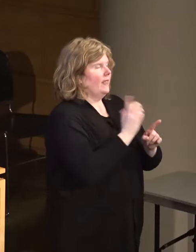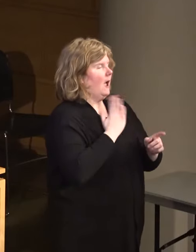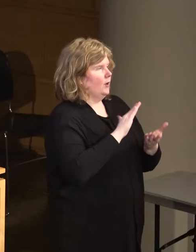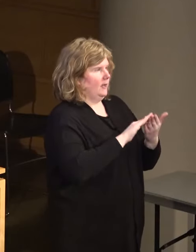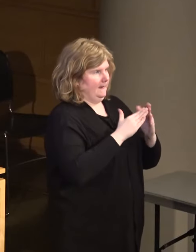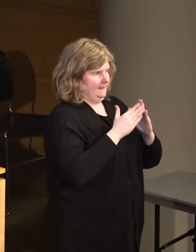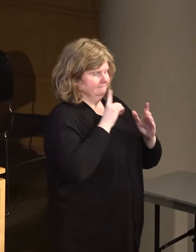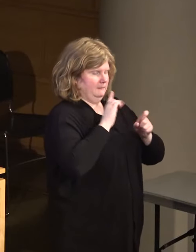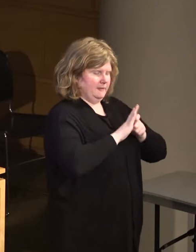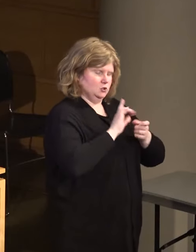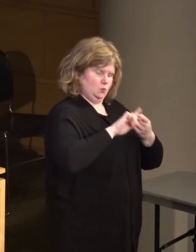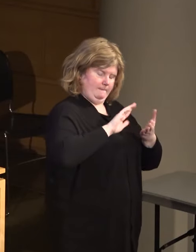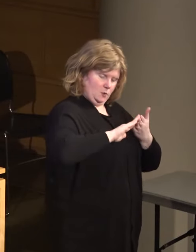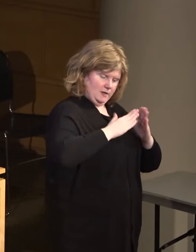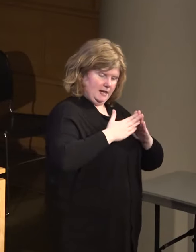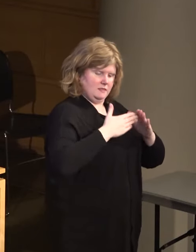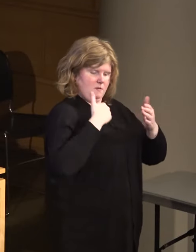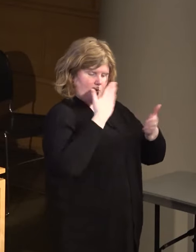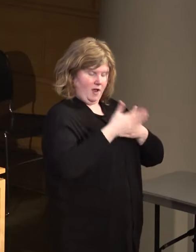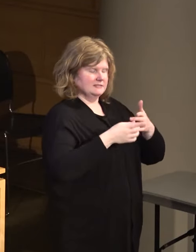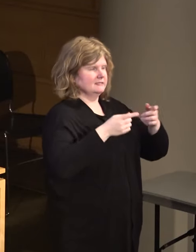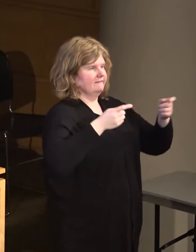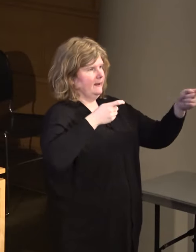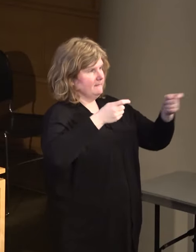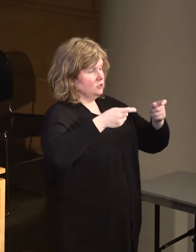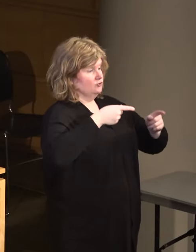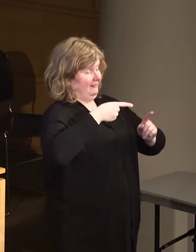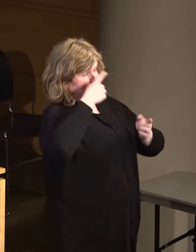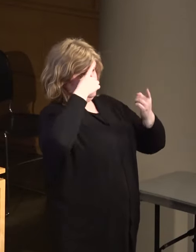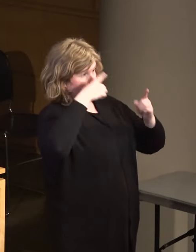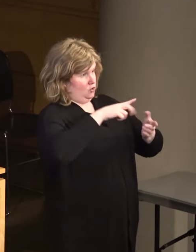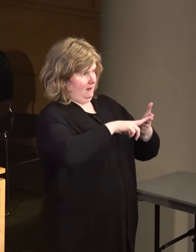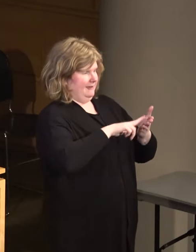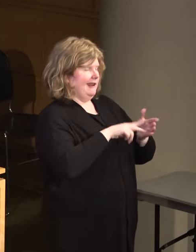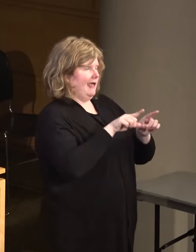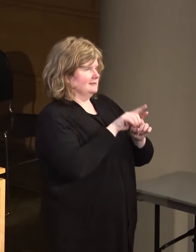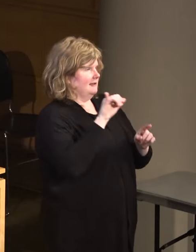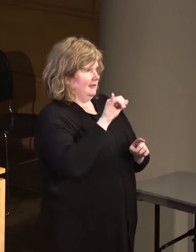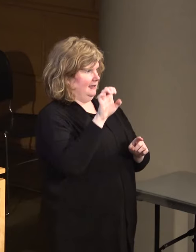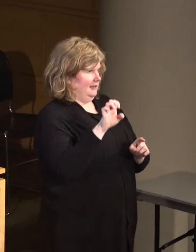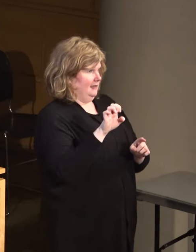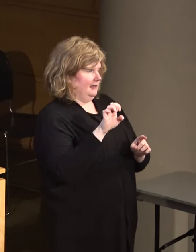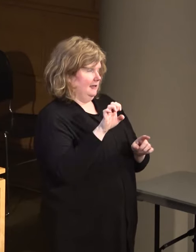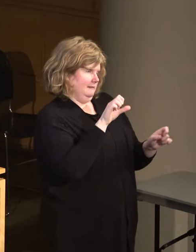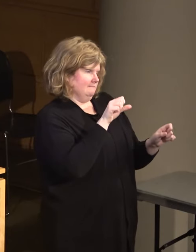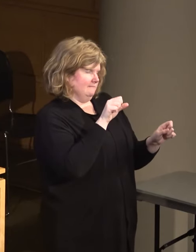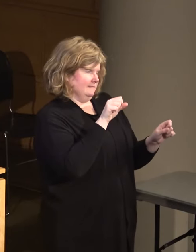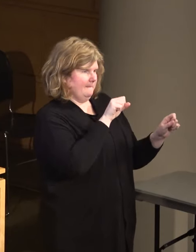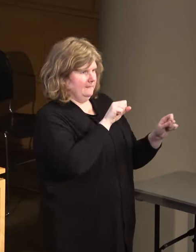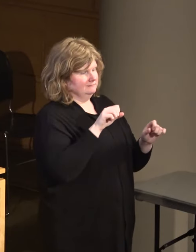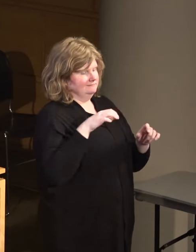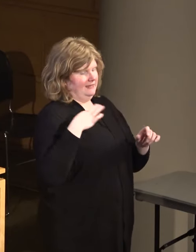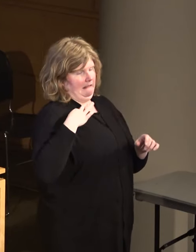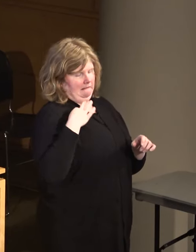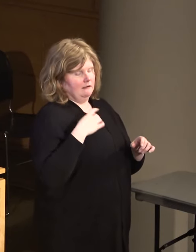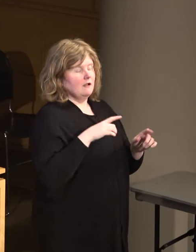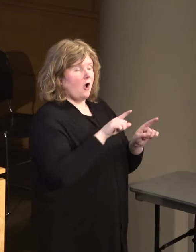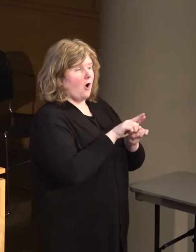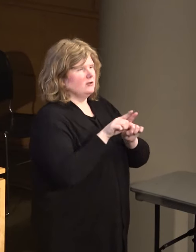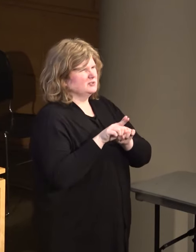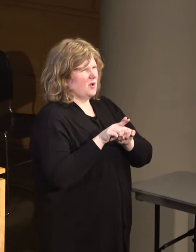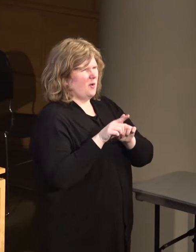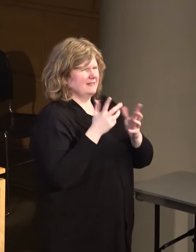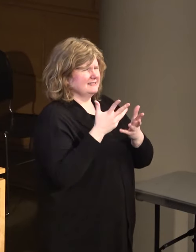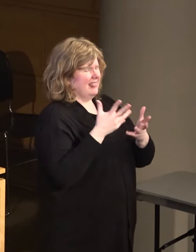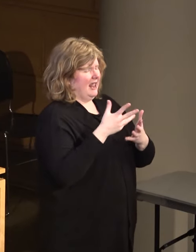community in a process of administering this agreement as an independent evaluator, the prospect thereof, but it's a deep wealth